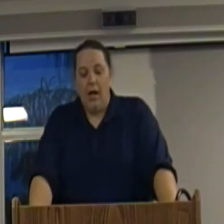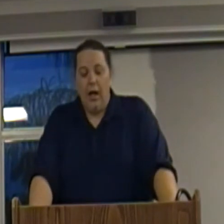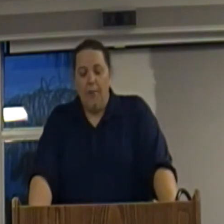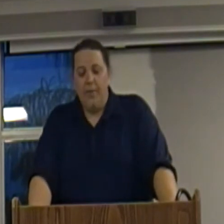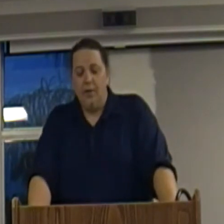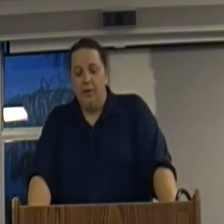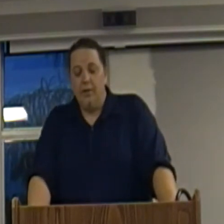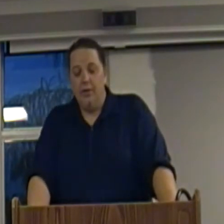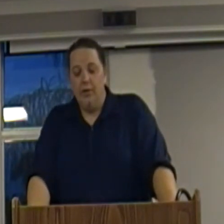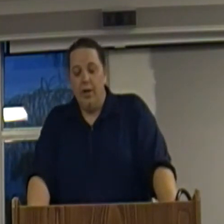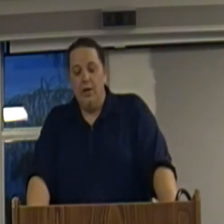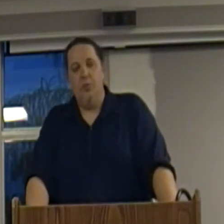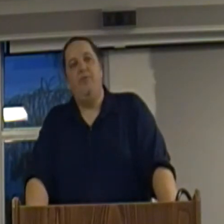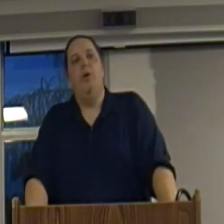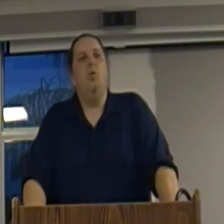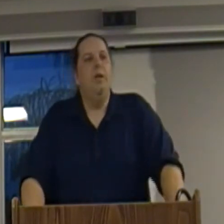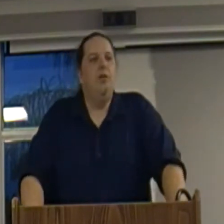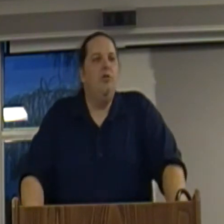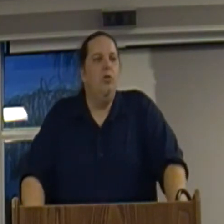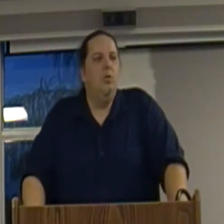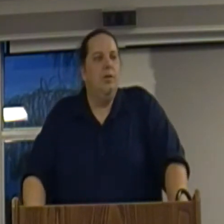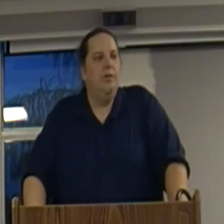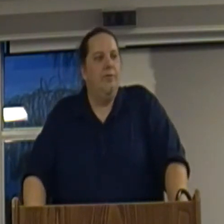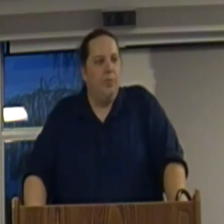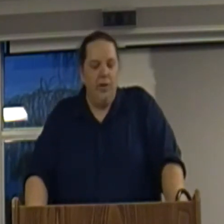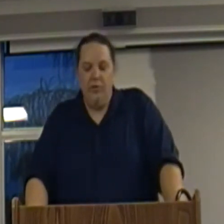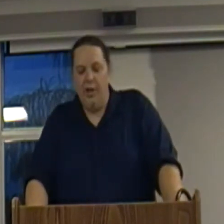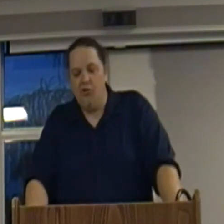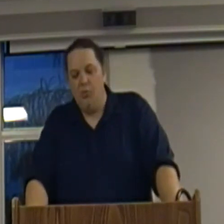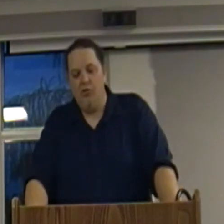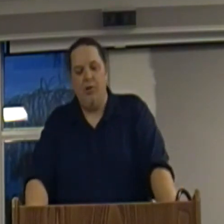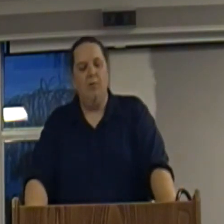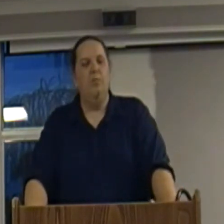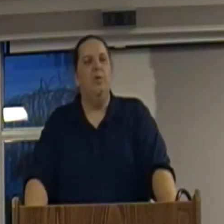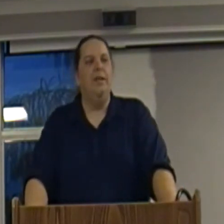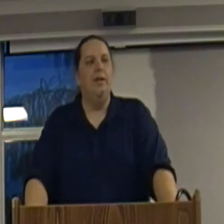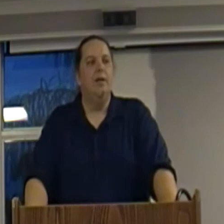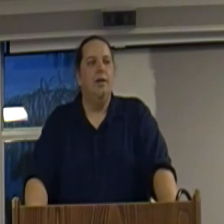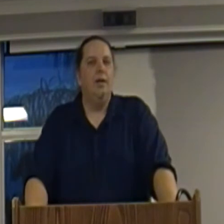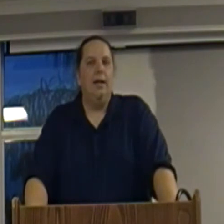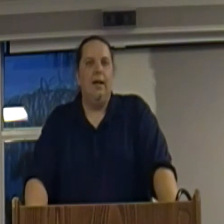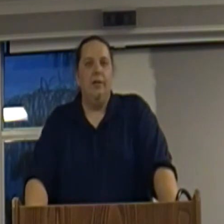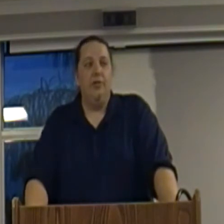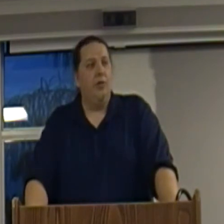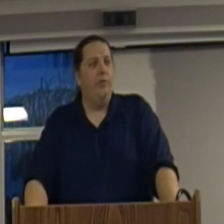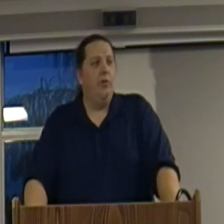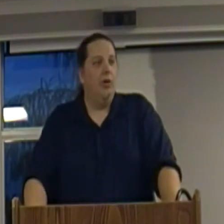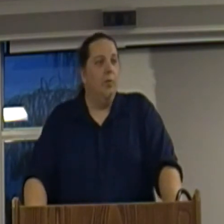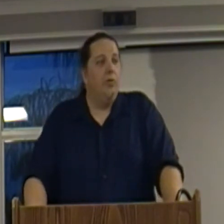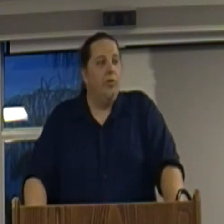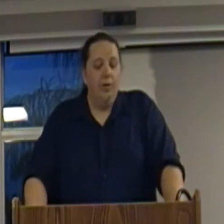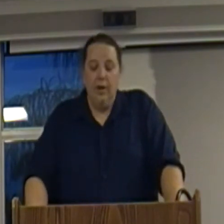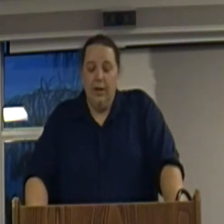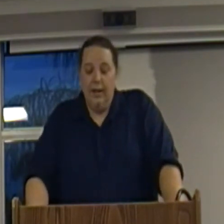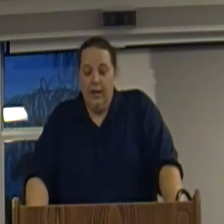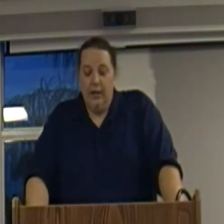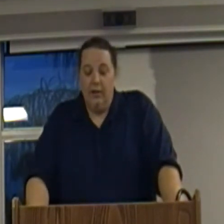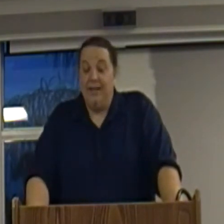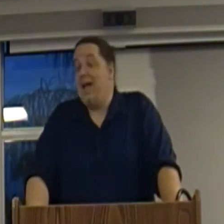Um, so before I go into the full presentation, we should probably, uh, discuss a few terms, you know, like